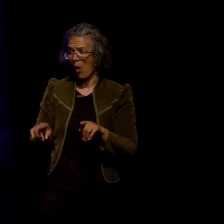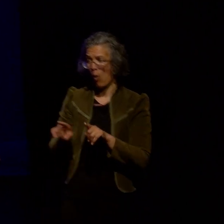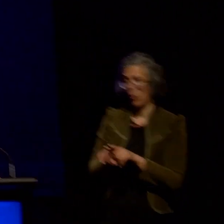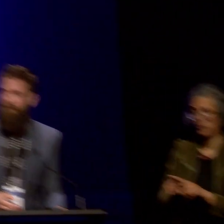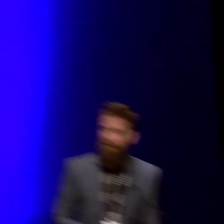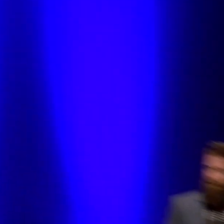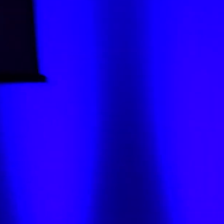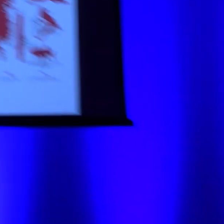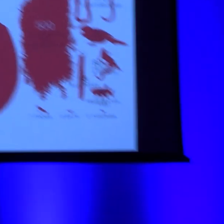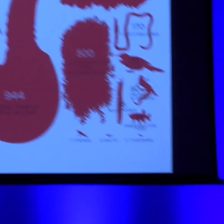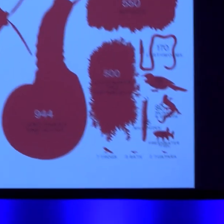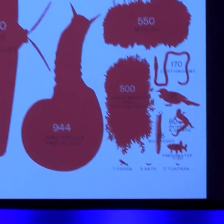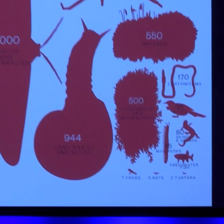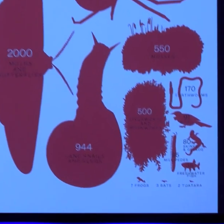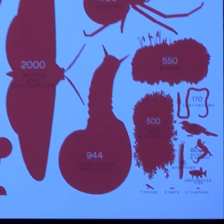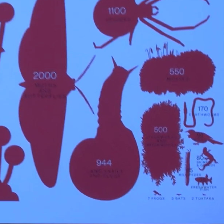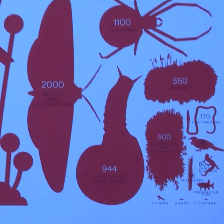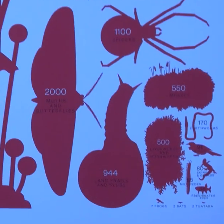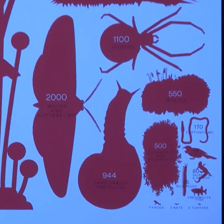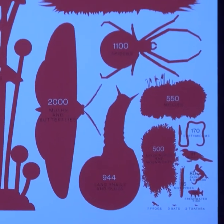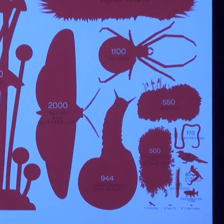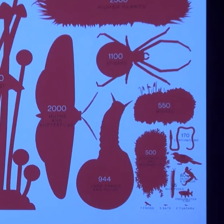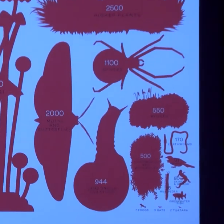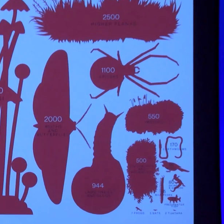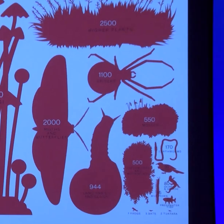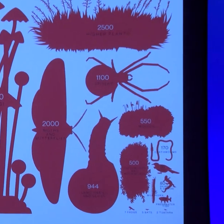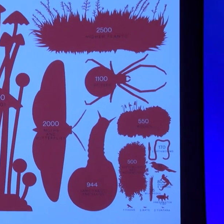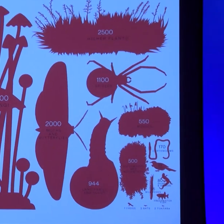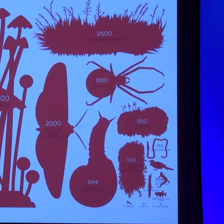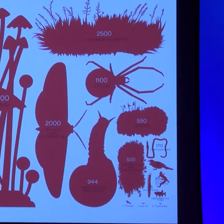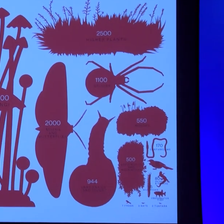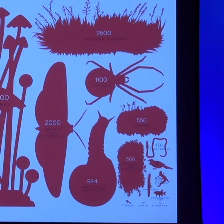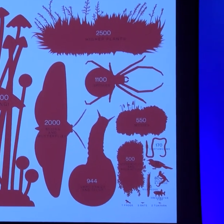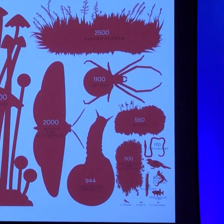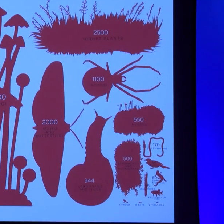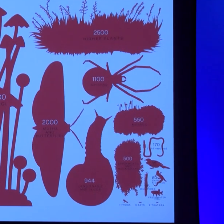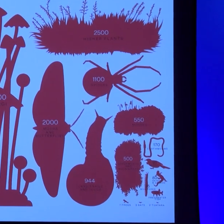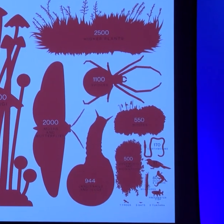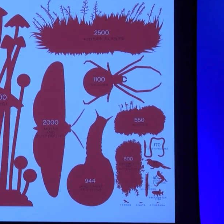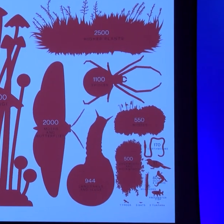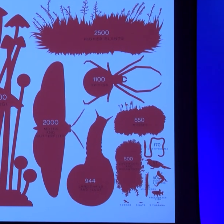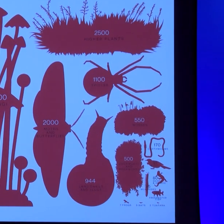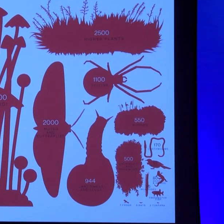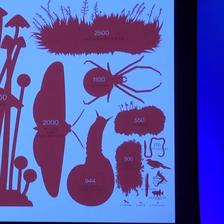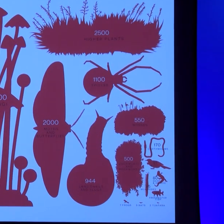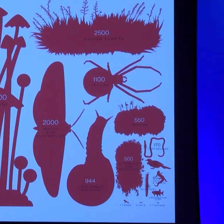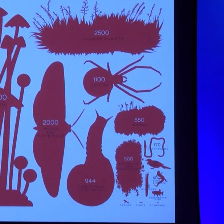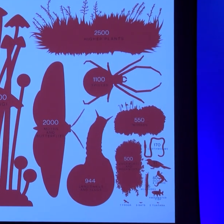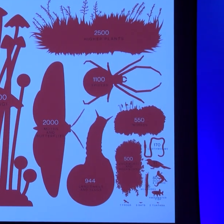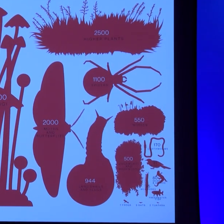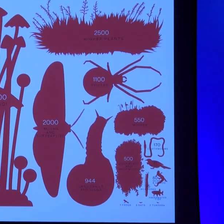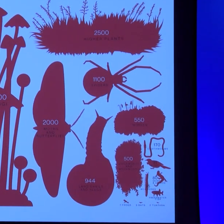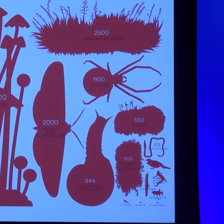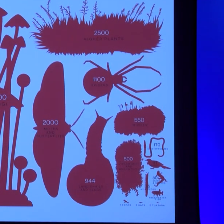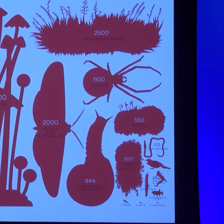this that I wasn't expecting to put in but I think